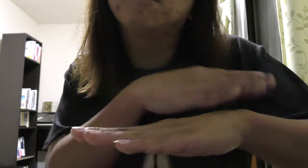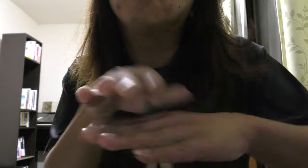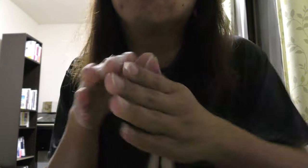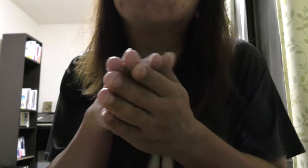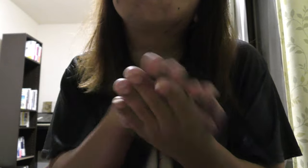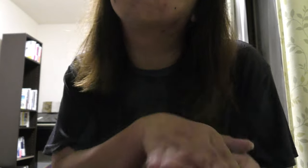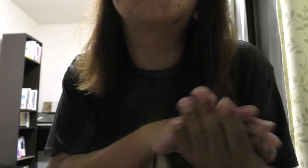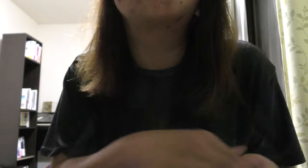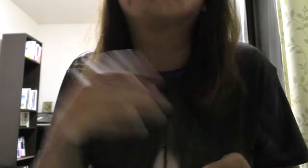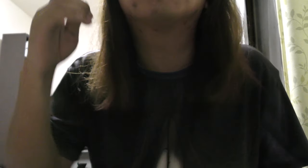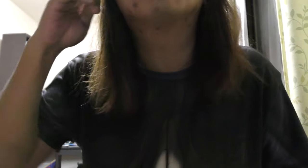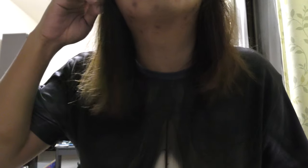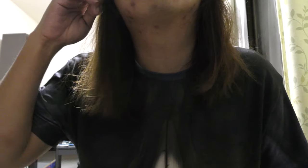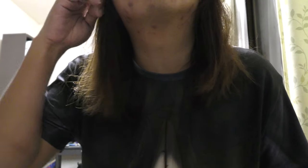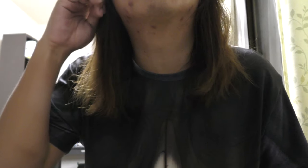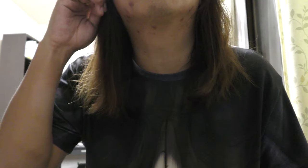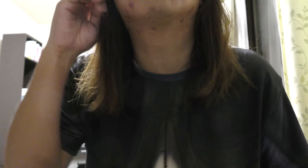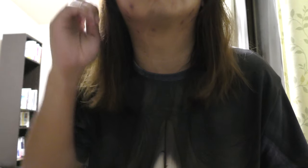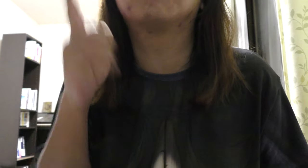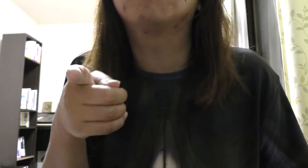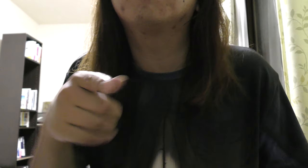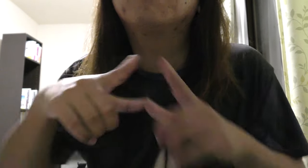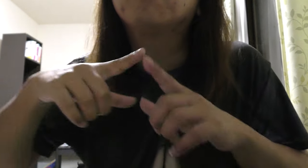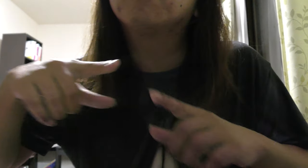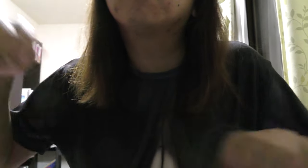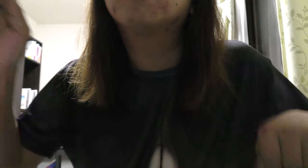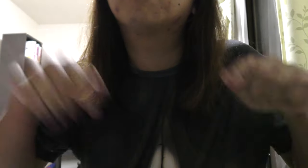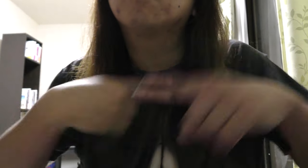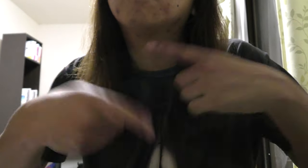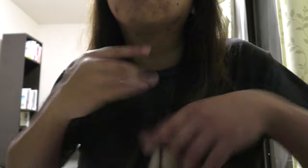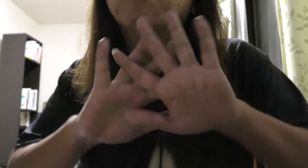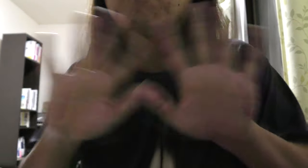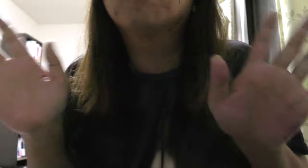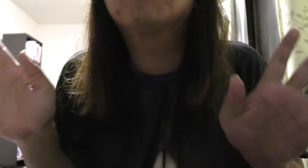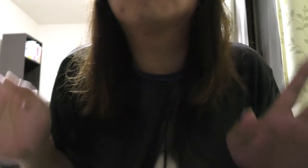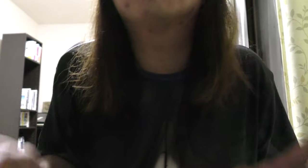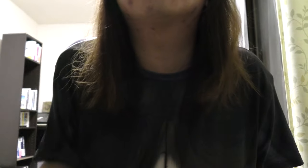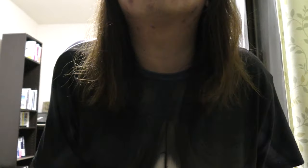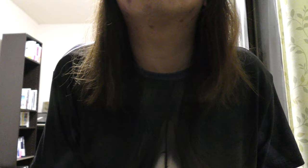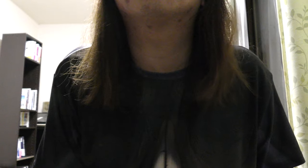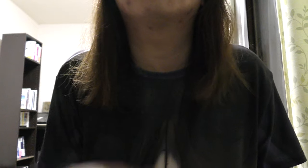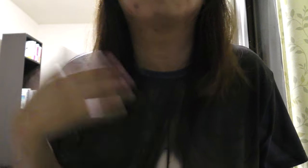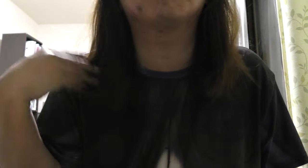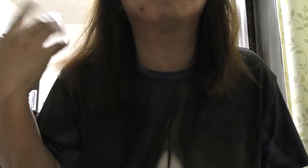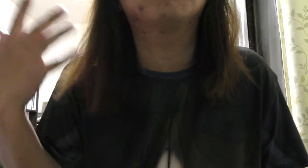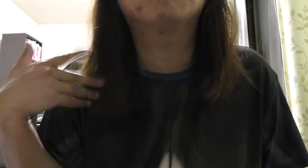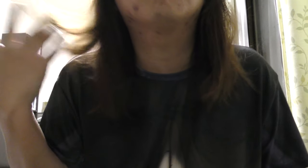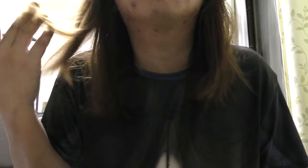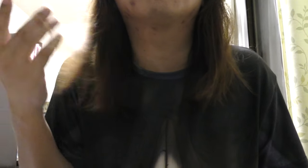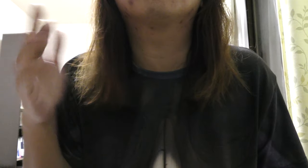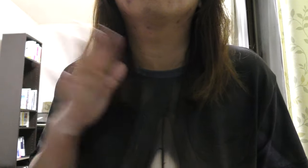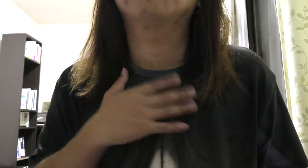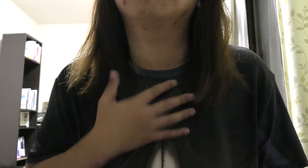If this hurts we feel Never know, never